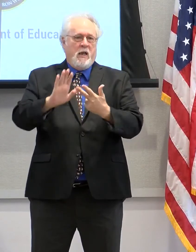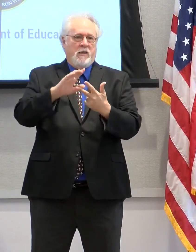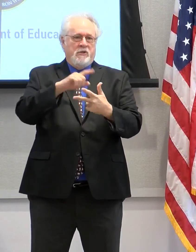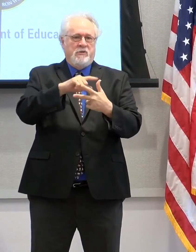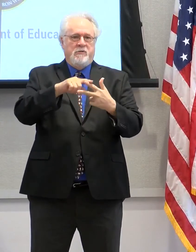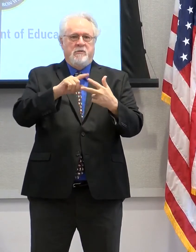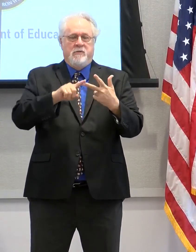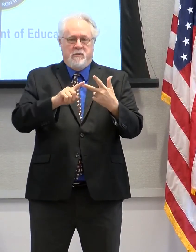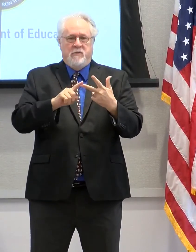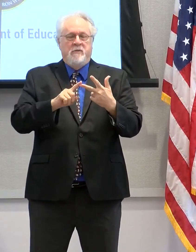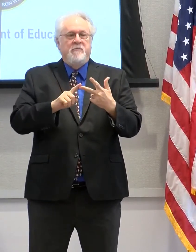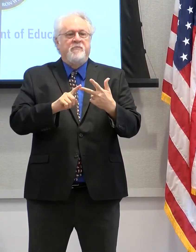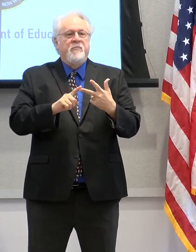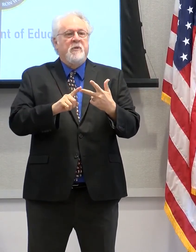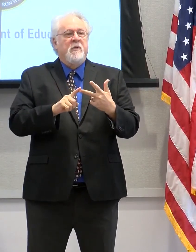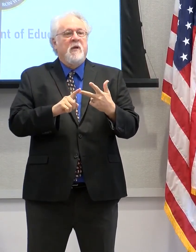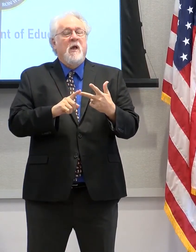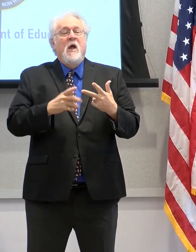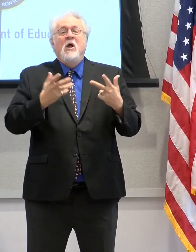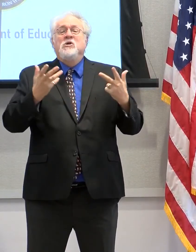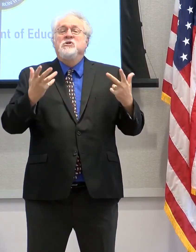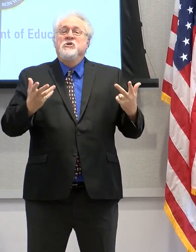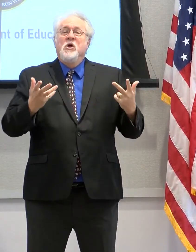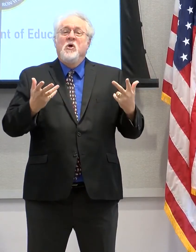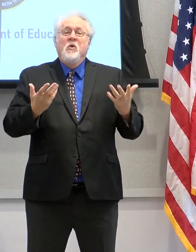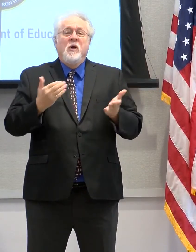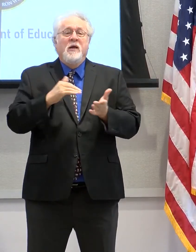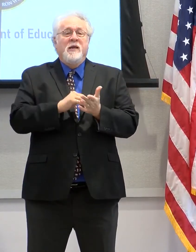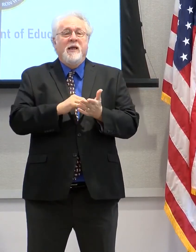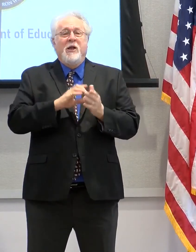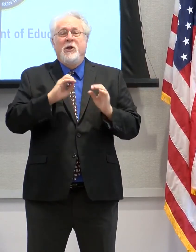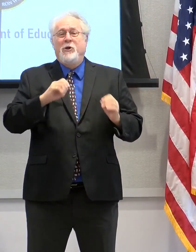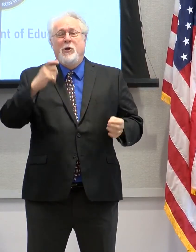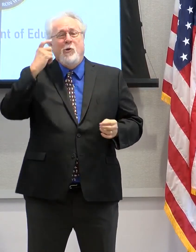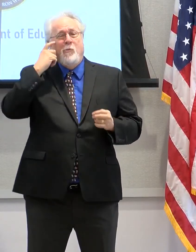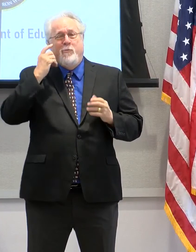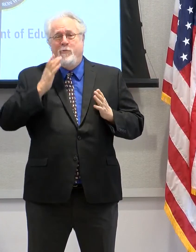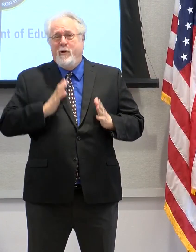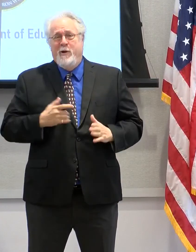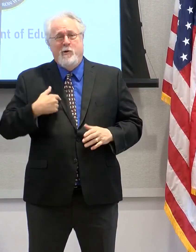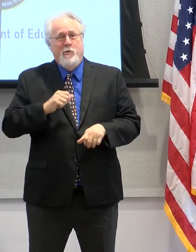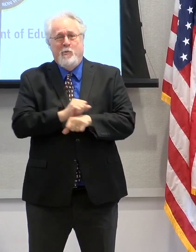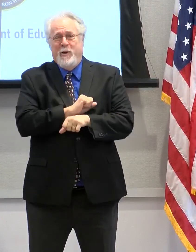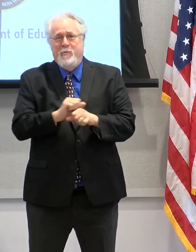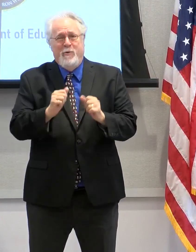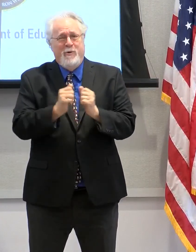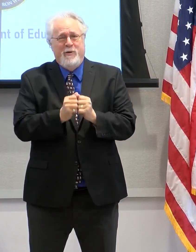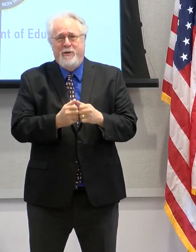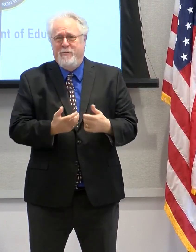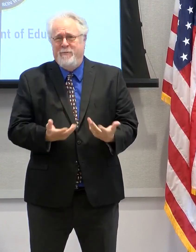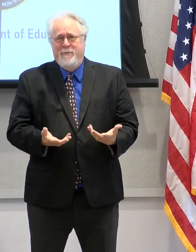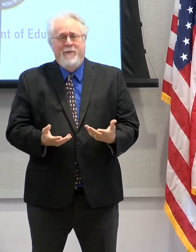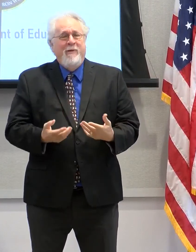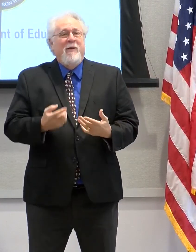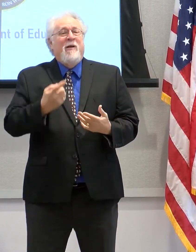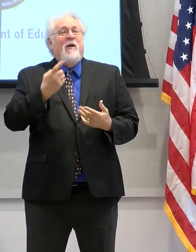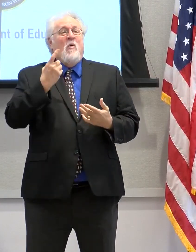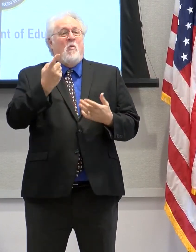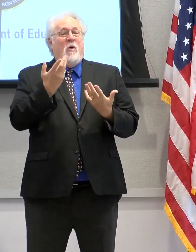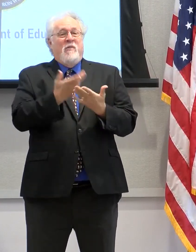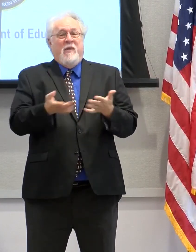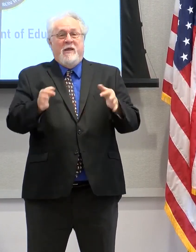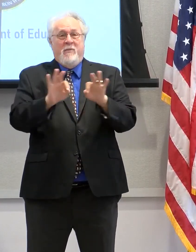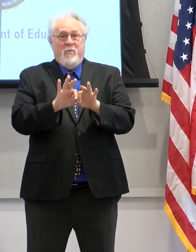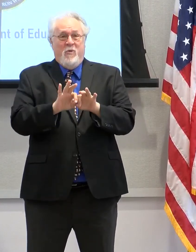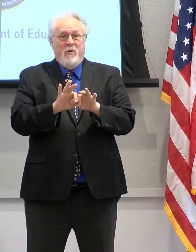post-secondary opportunities. And so, again, it's really a no-brainer that we work together. And one of the things that's important